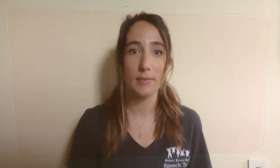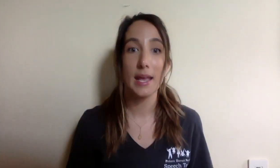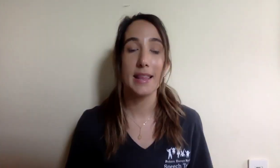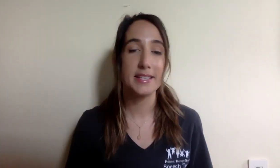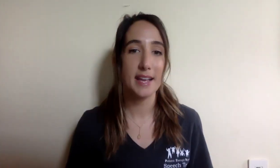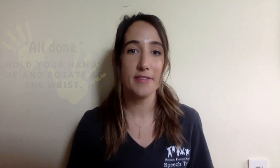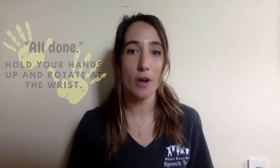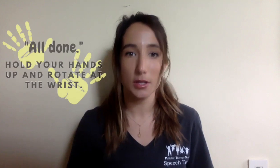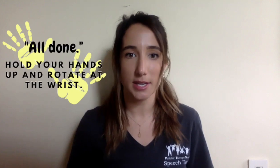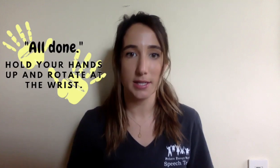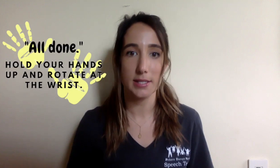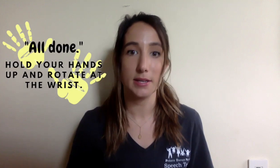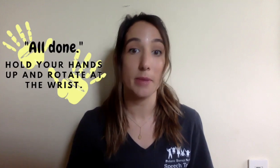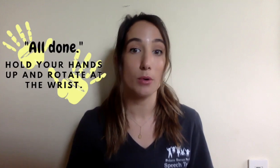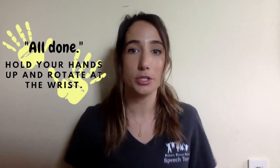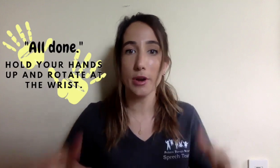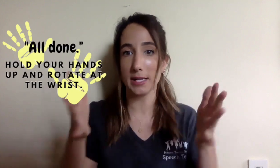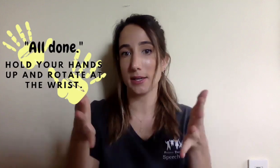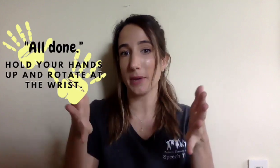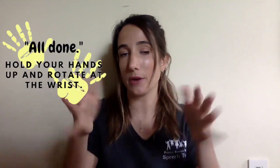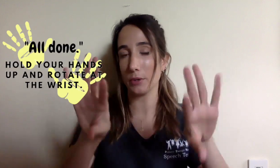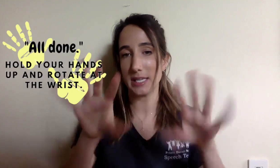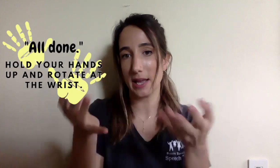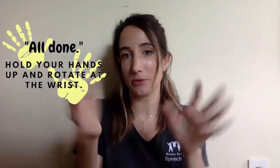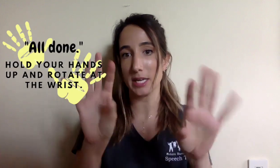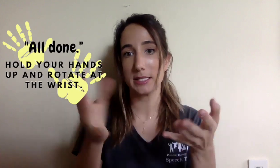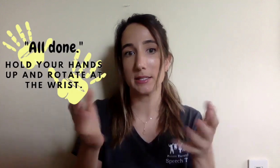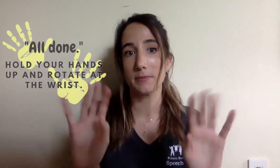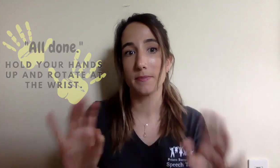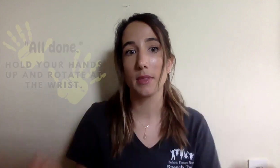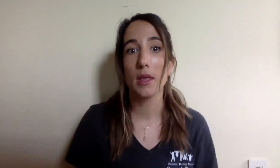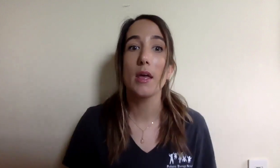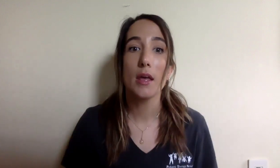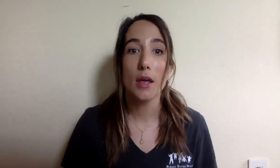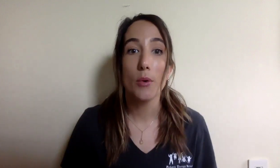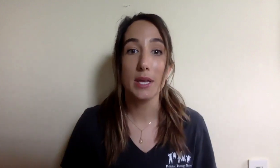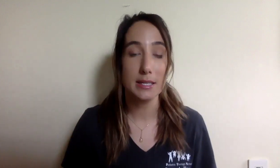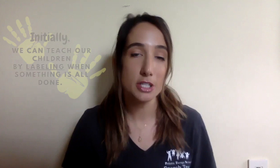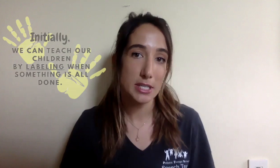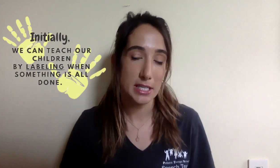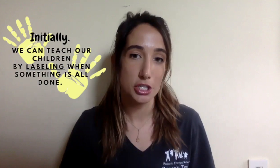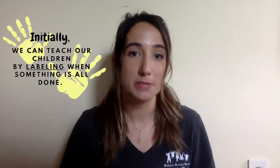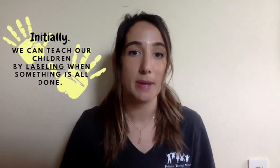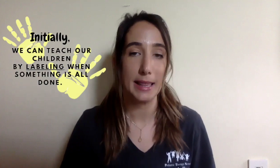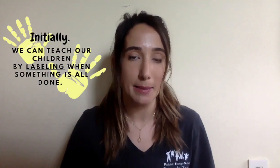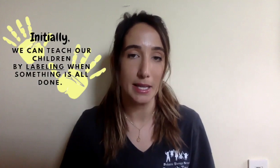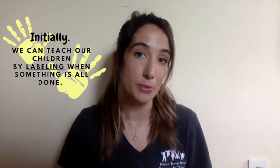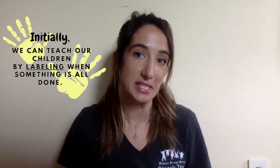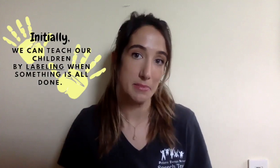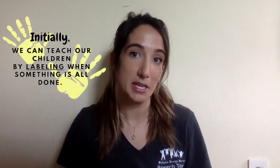The sign for all done is done by holding your hands up and rotating at the wrist. We can initially teach this by labeling when something is